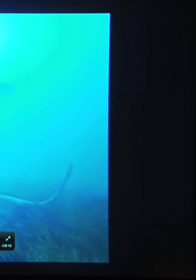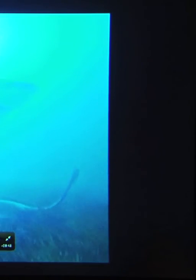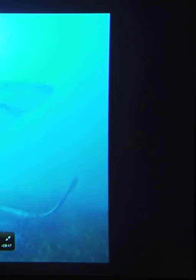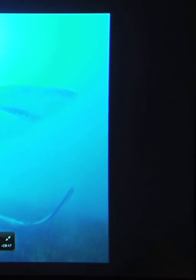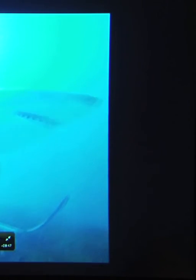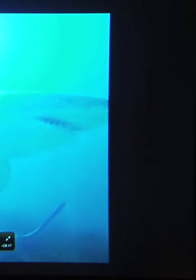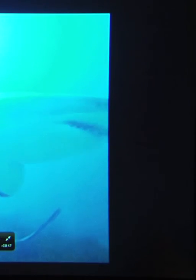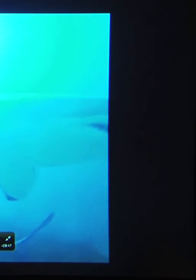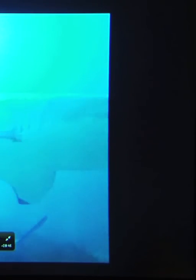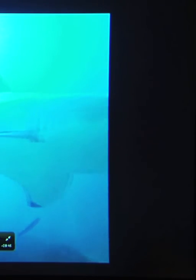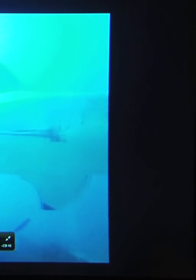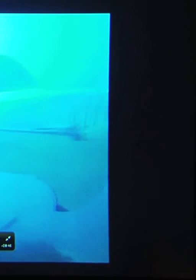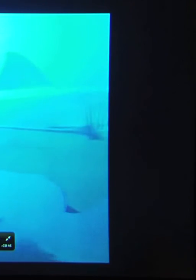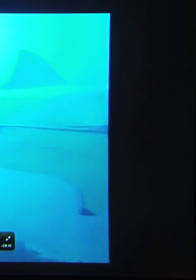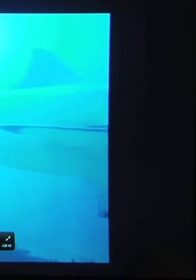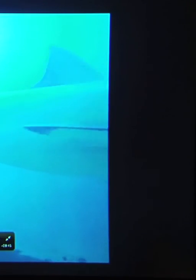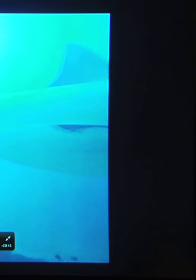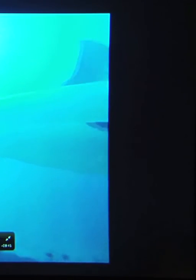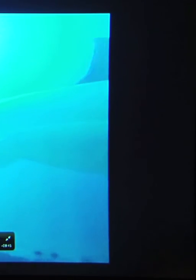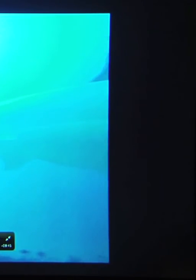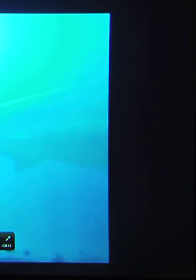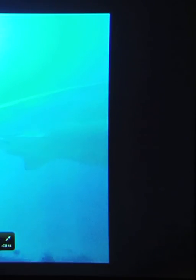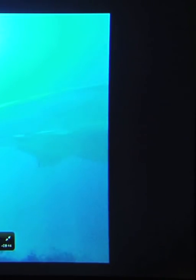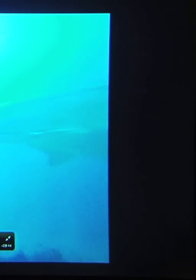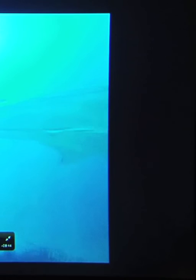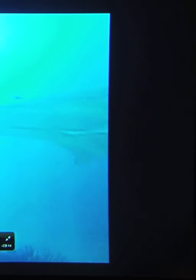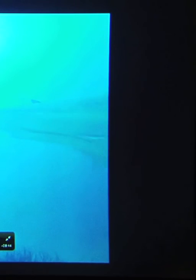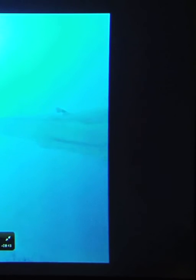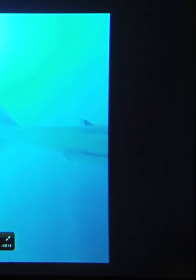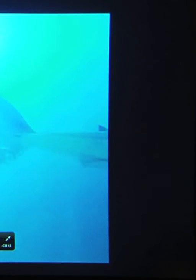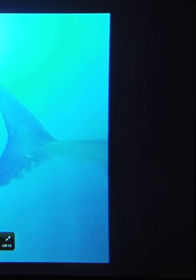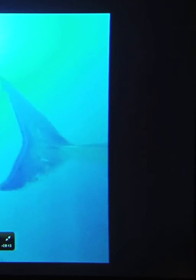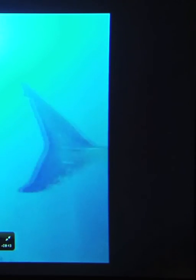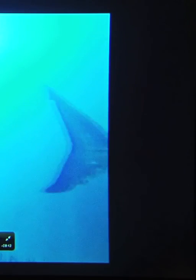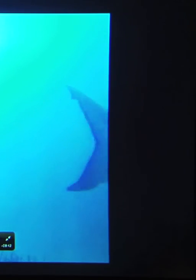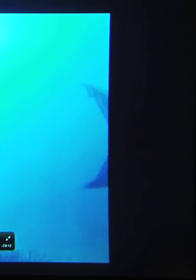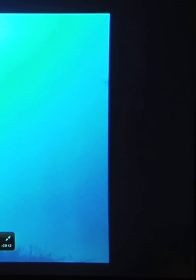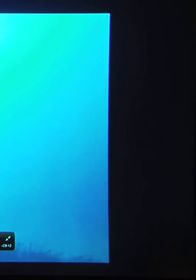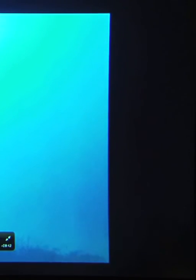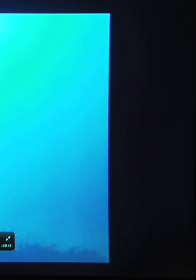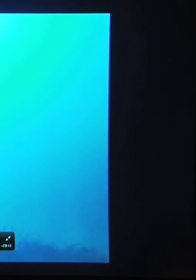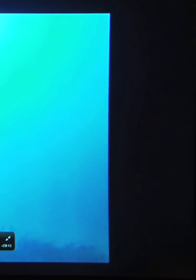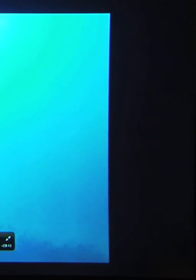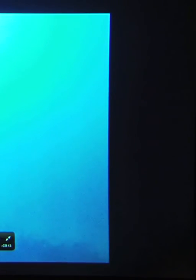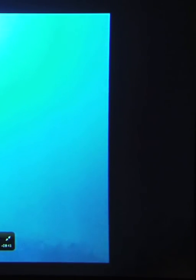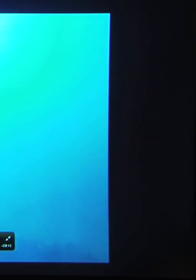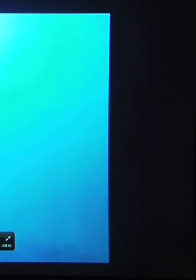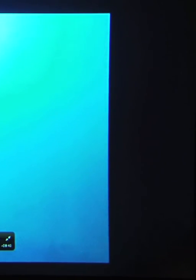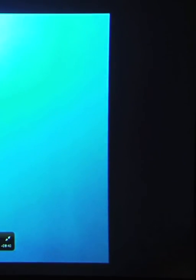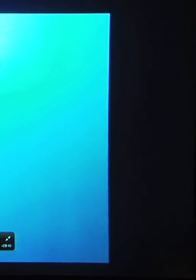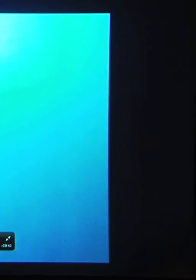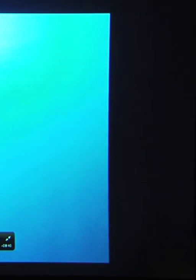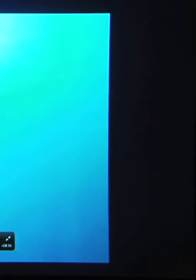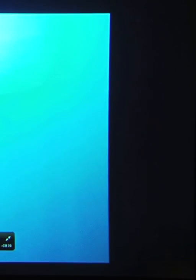The Great White Shower, one of the most feared predators on Earth. And for good reason. It